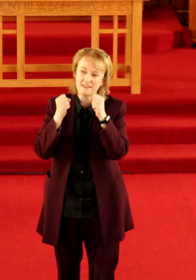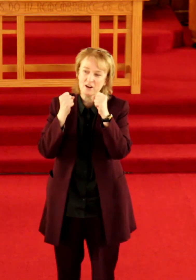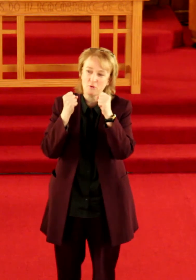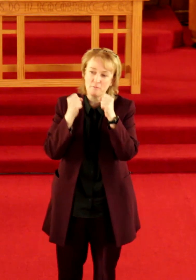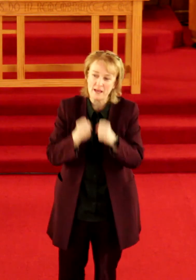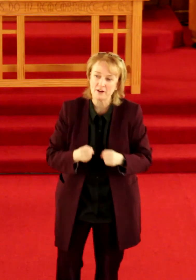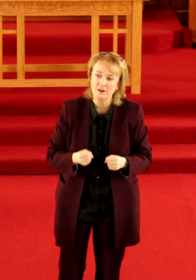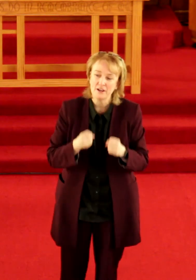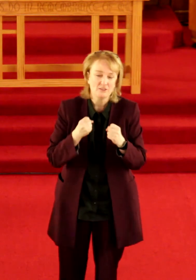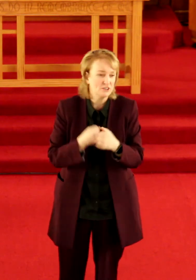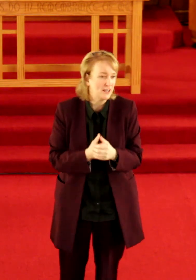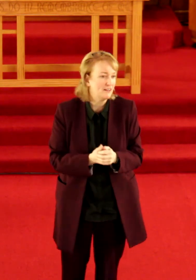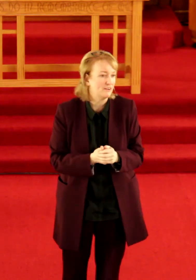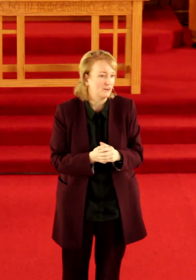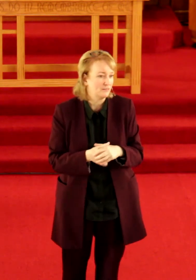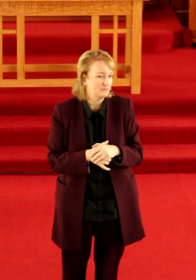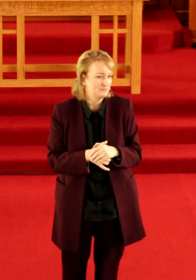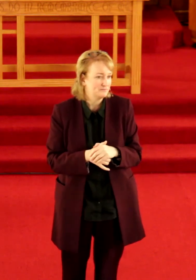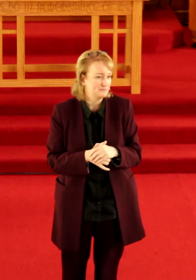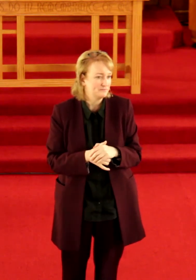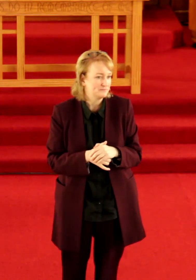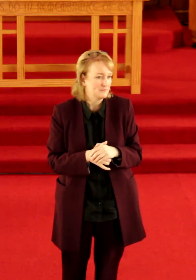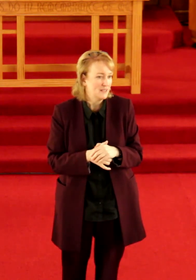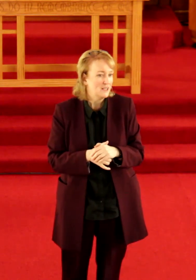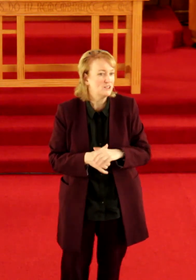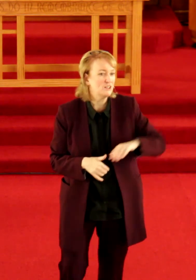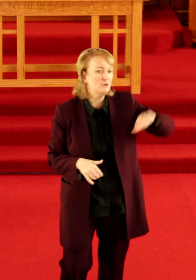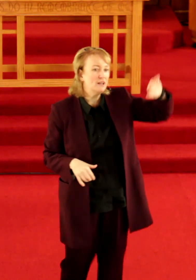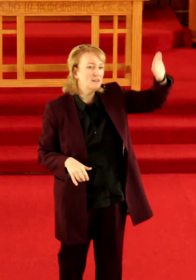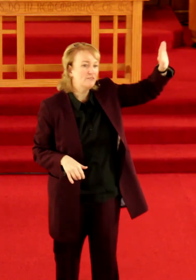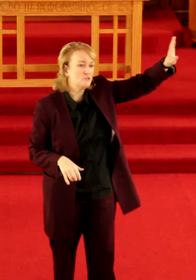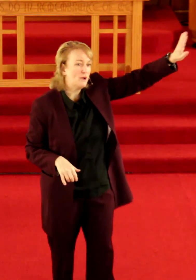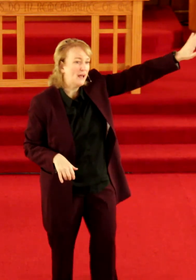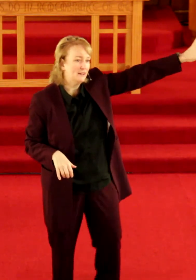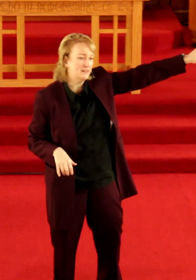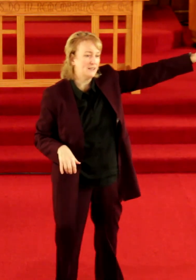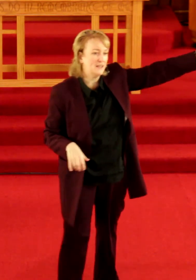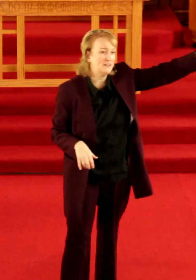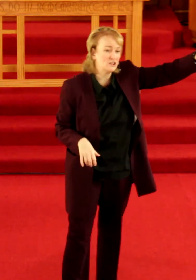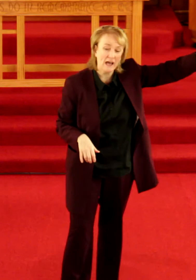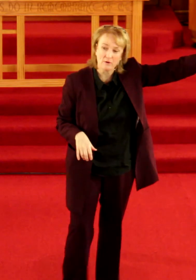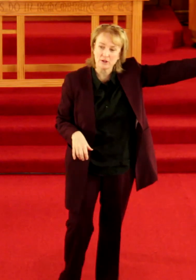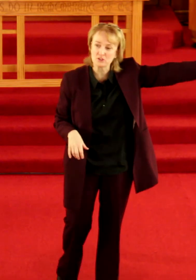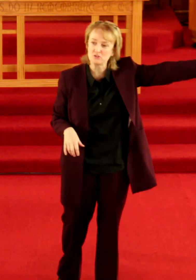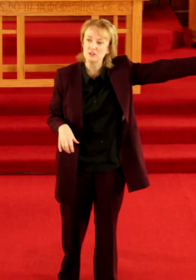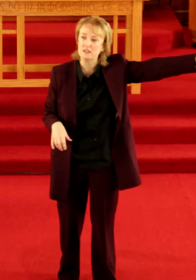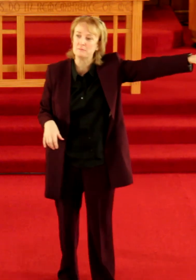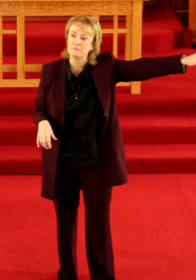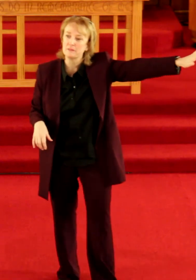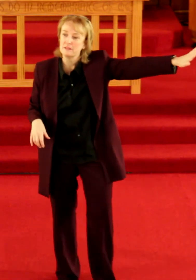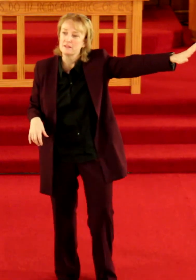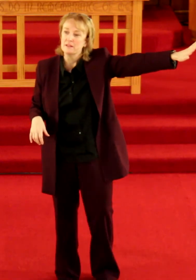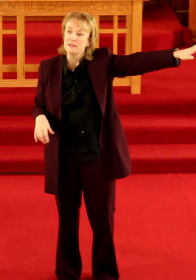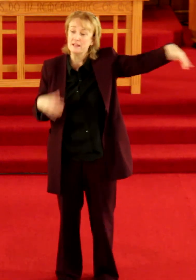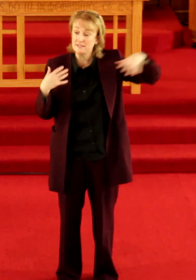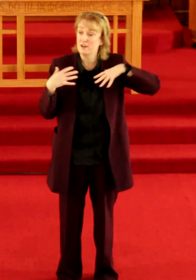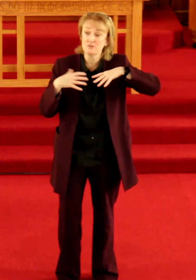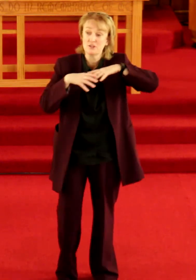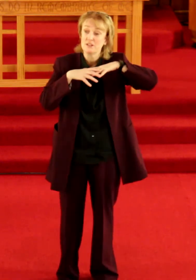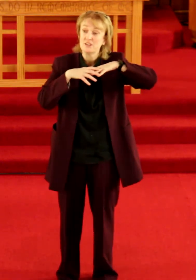they are better together you see when individuality is our extreme it tells us